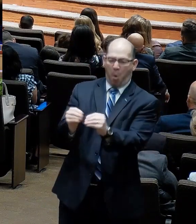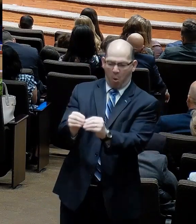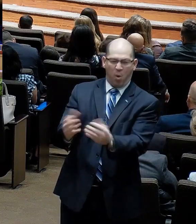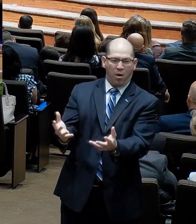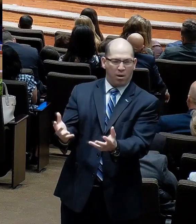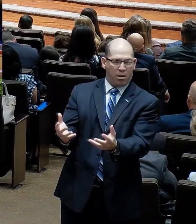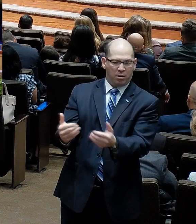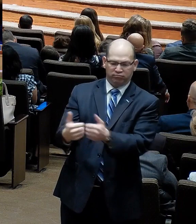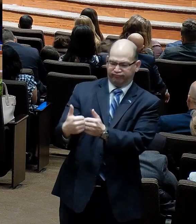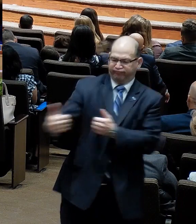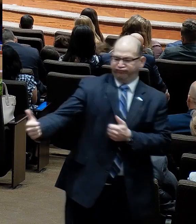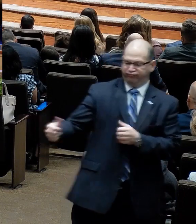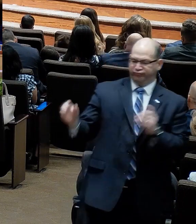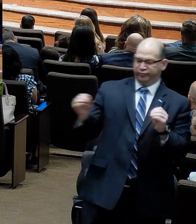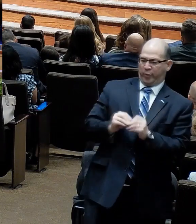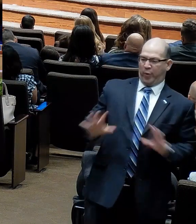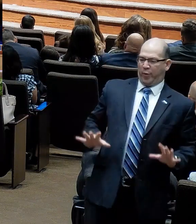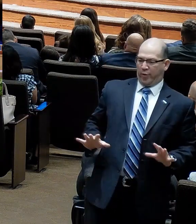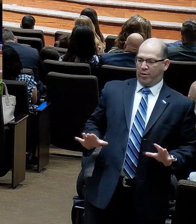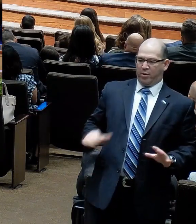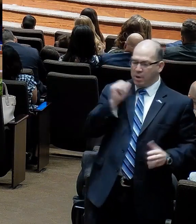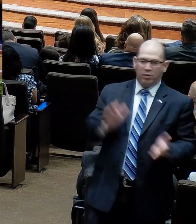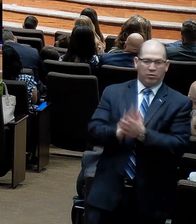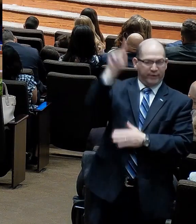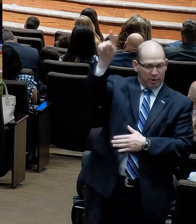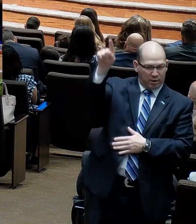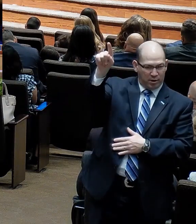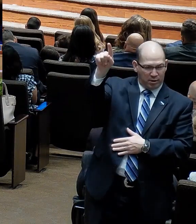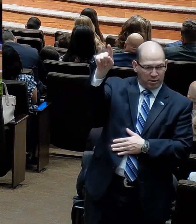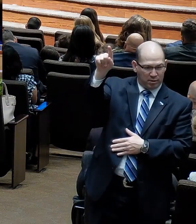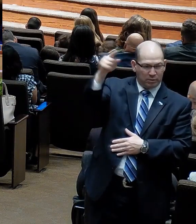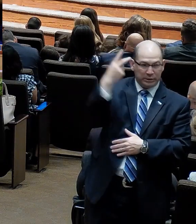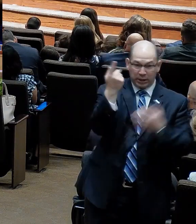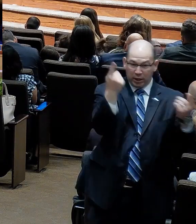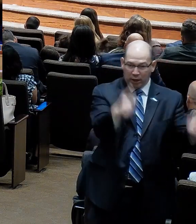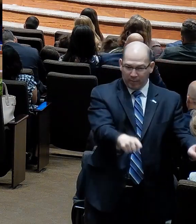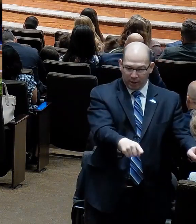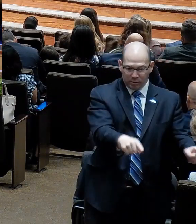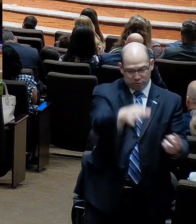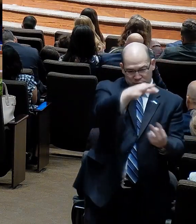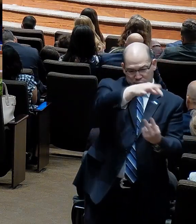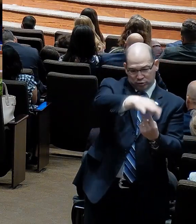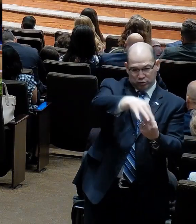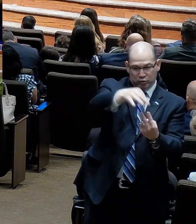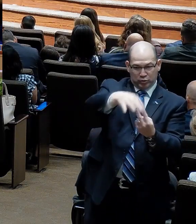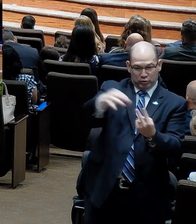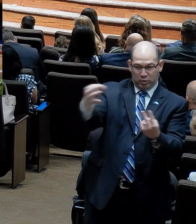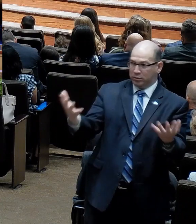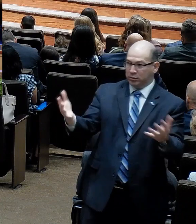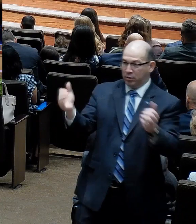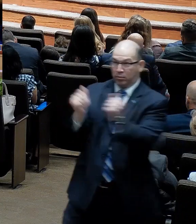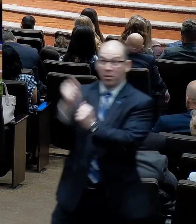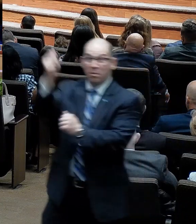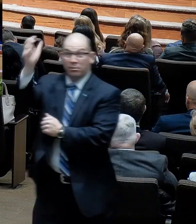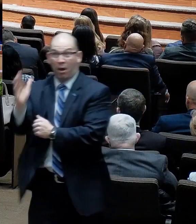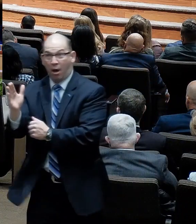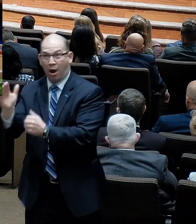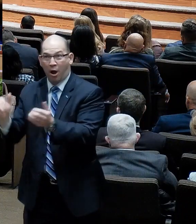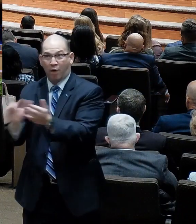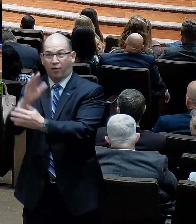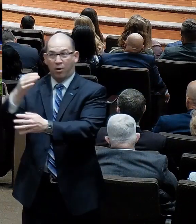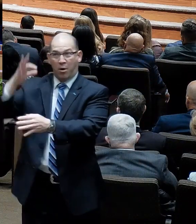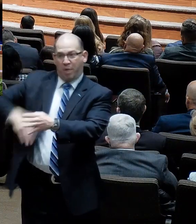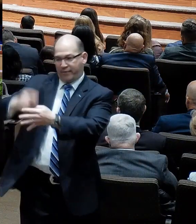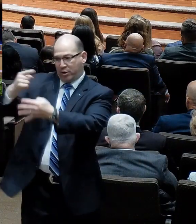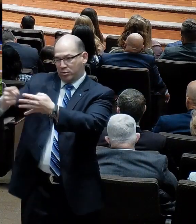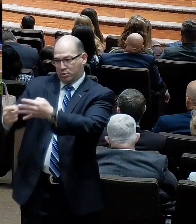trial and dishonor their God. And you've seen thousands walk through a trial and glorify their God. What's the difference? The difference is